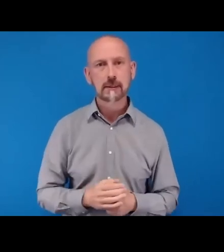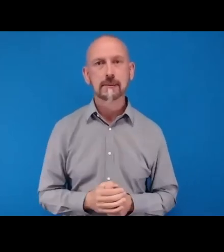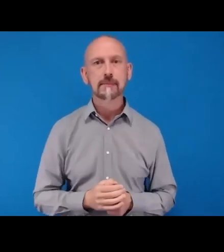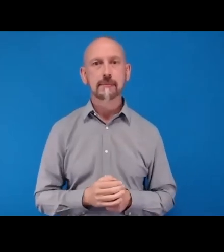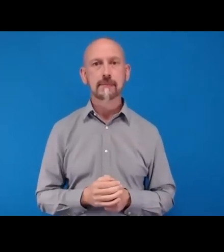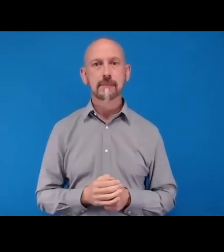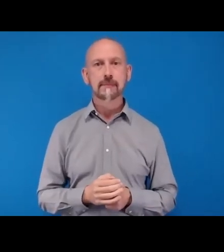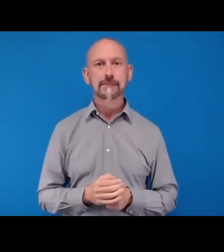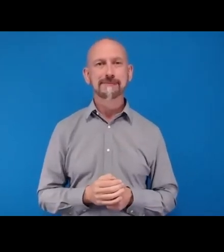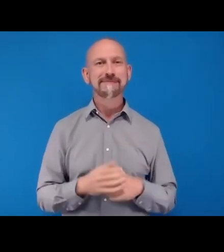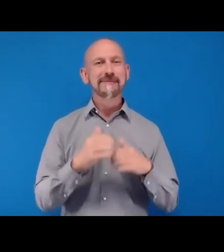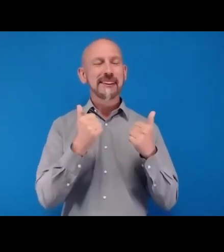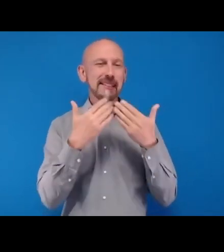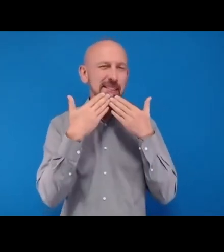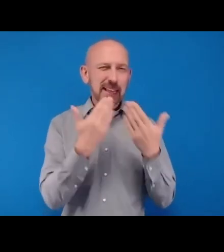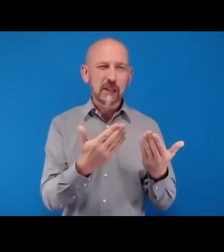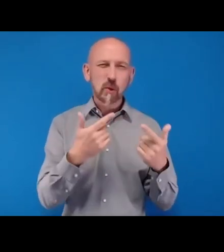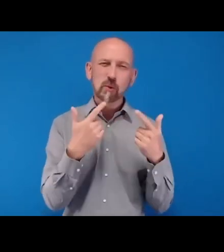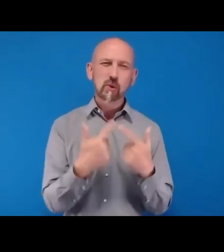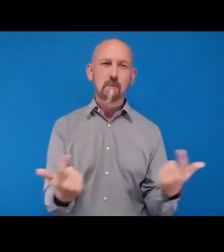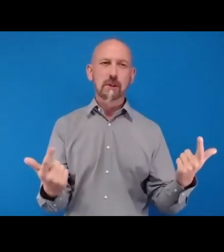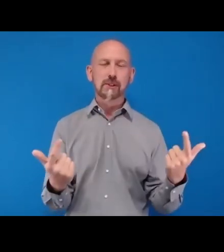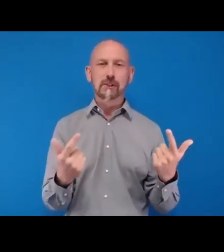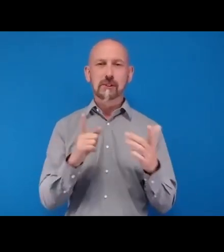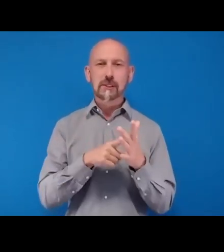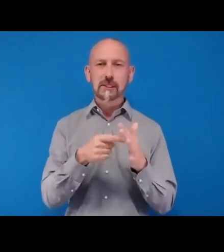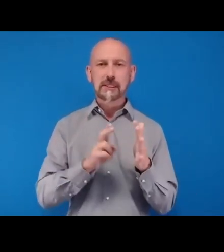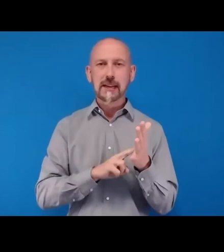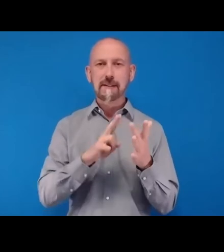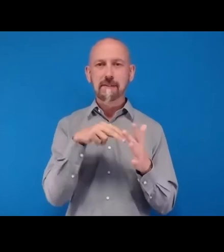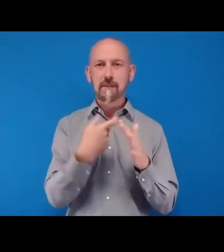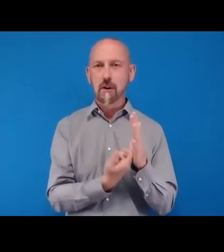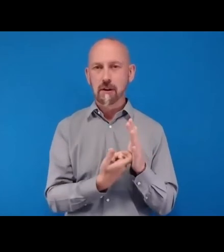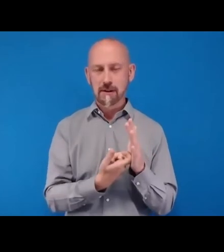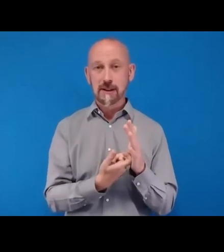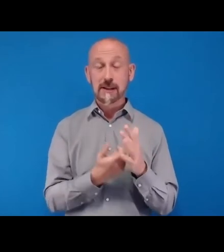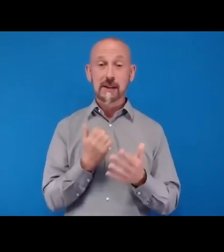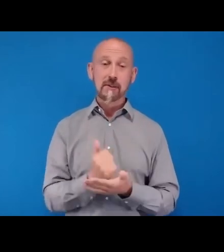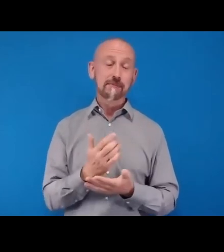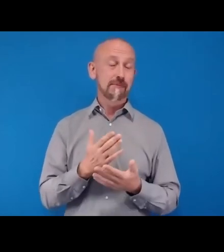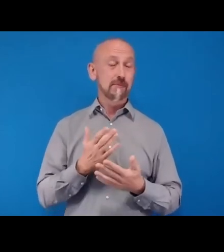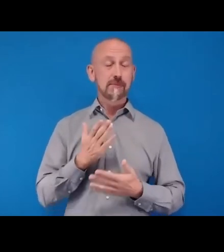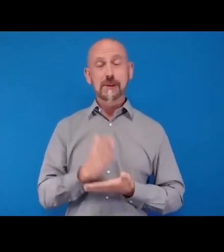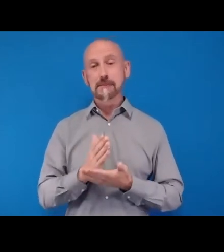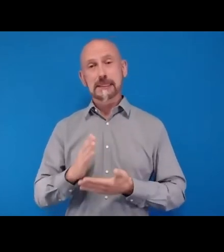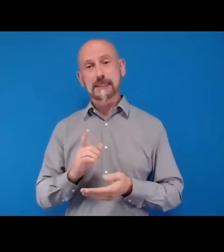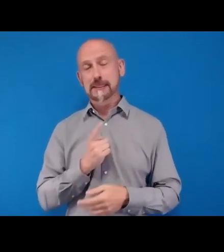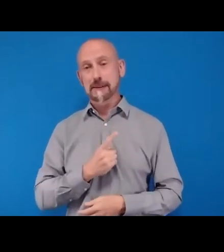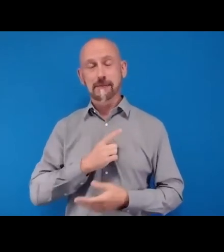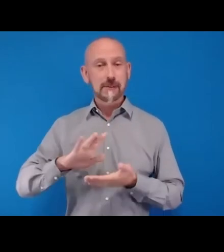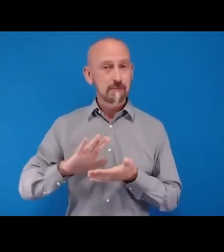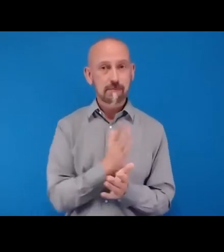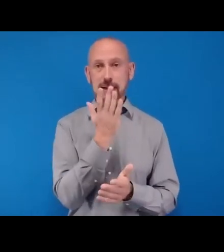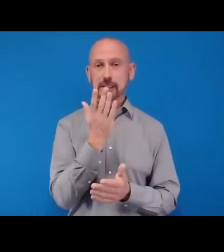Thank you so very much indeed, Jennifer. And it's a very great honor and pleasure for me to be able to follow the address